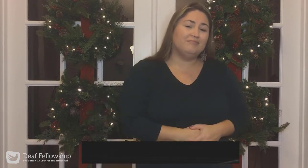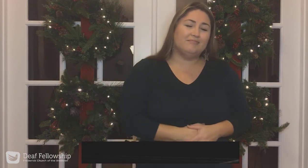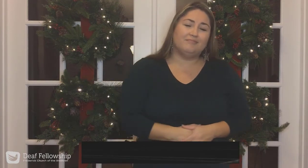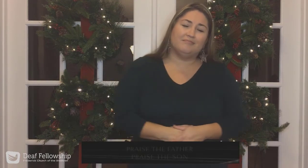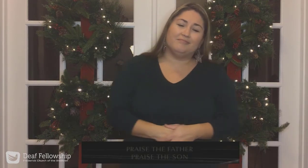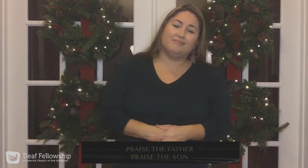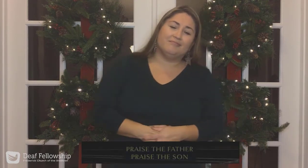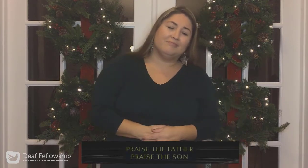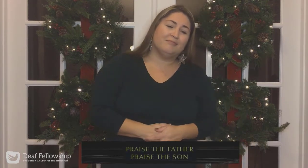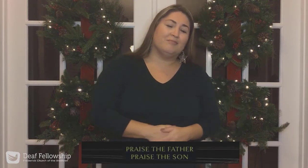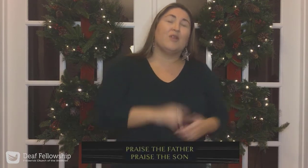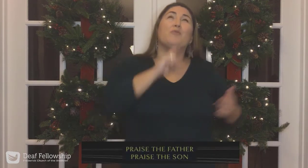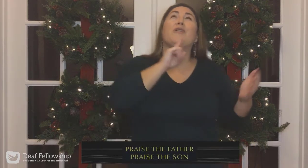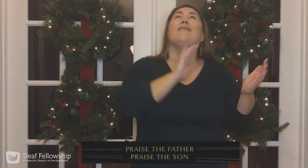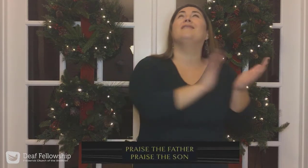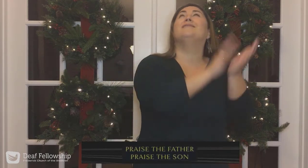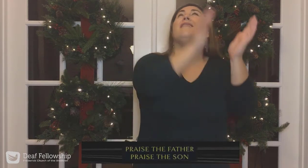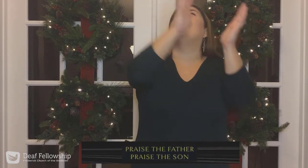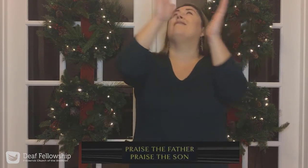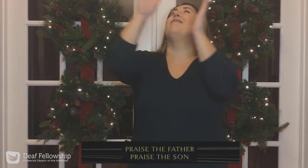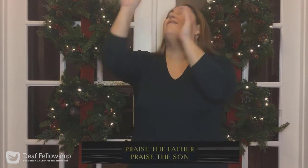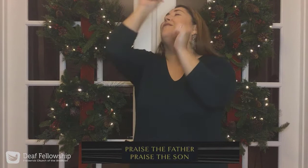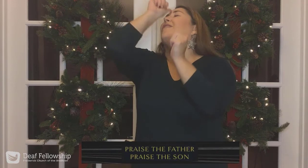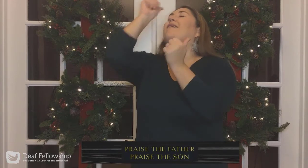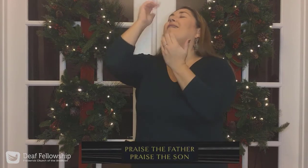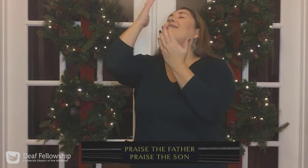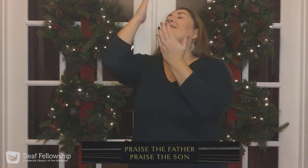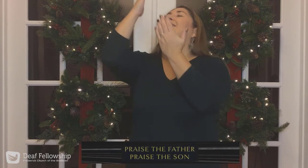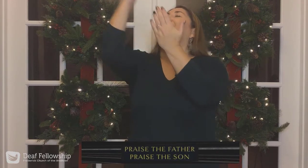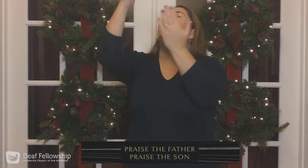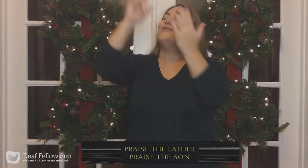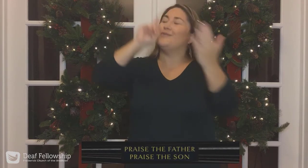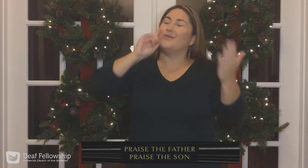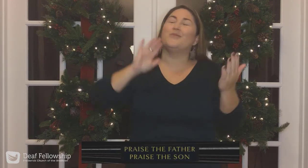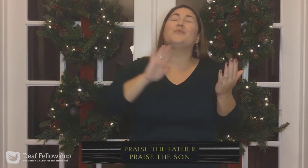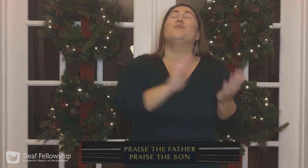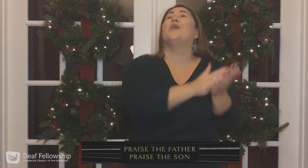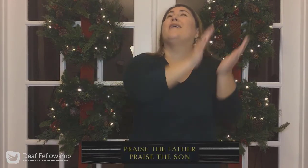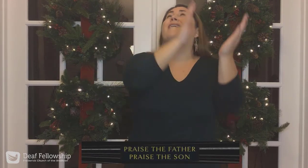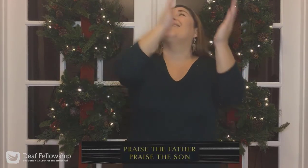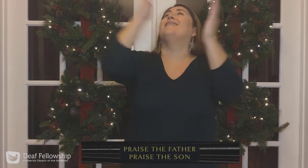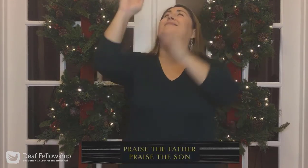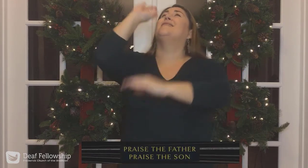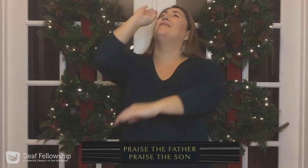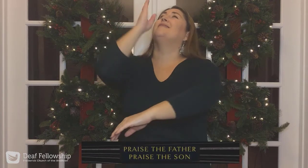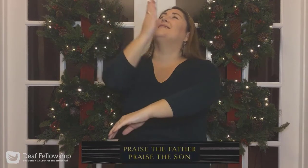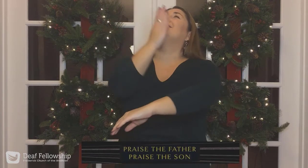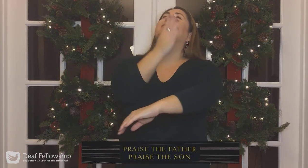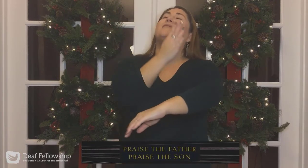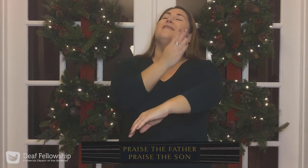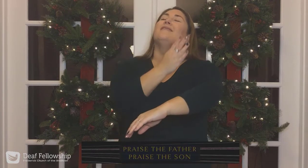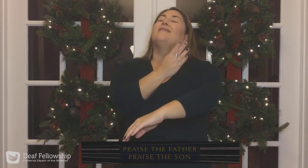Praise the Father Praise the Son